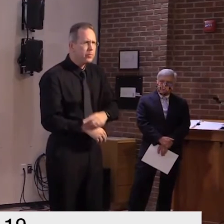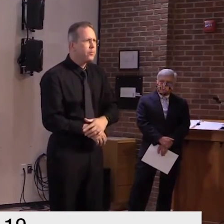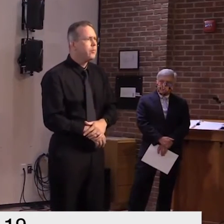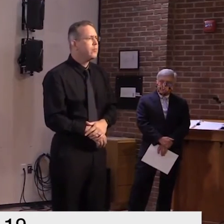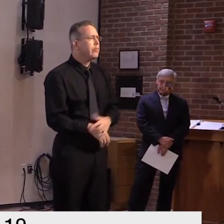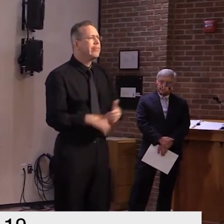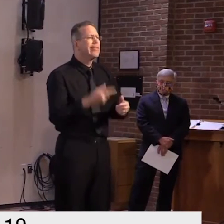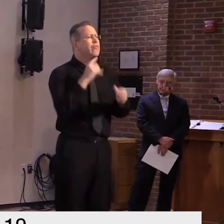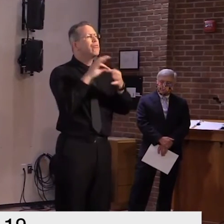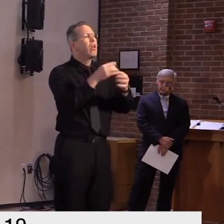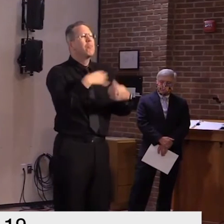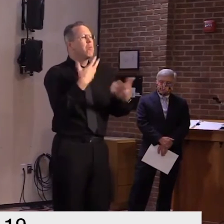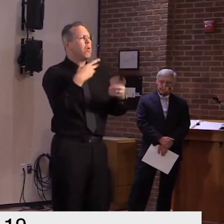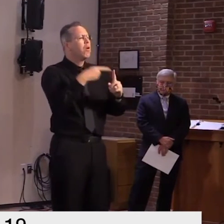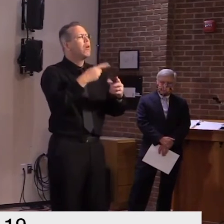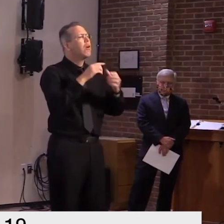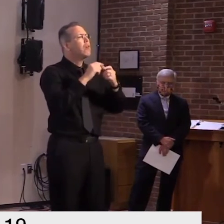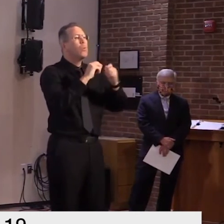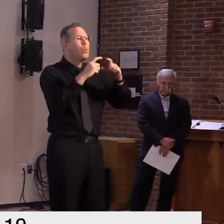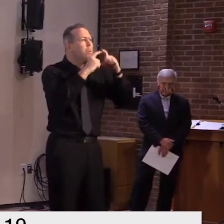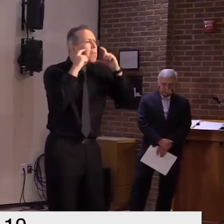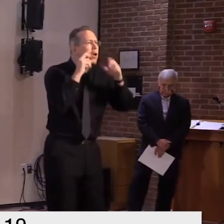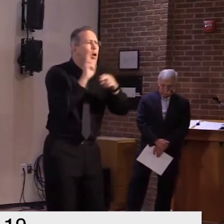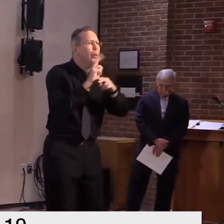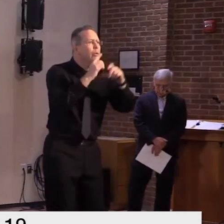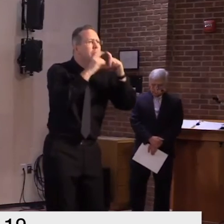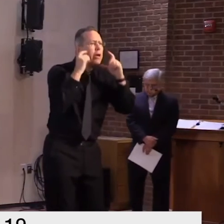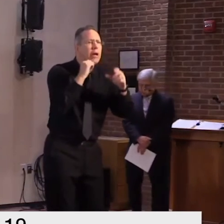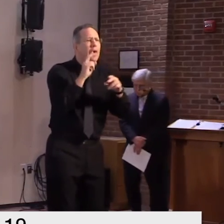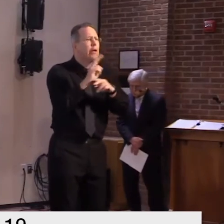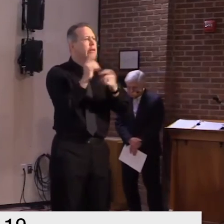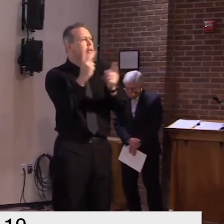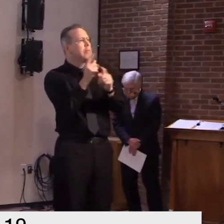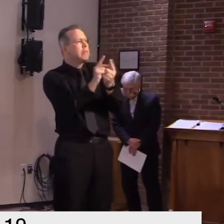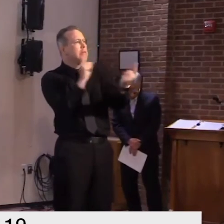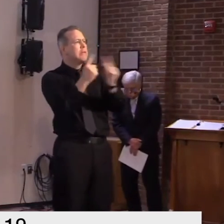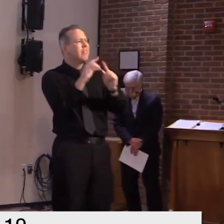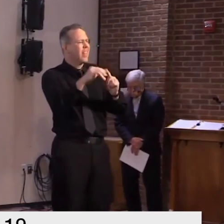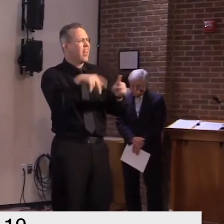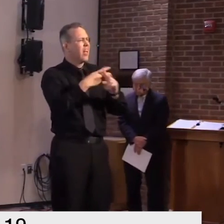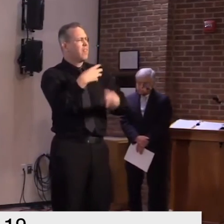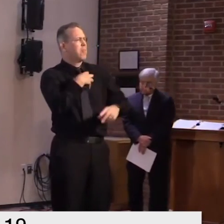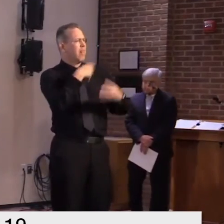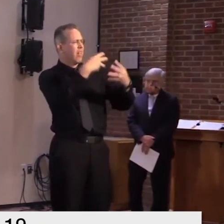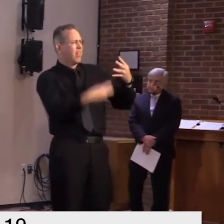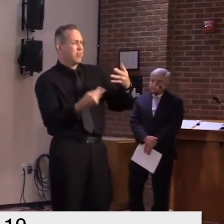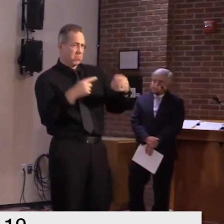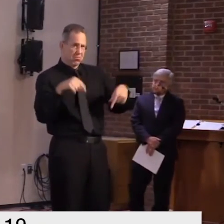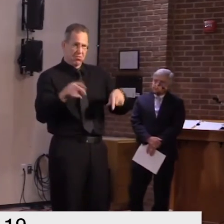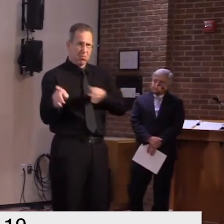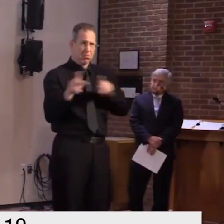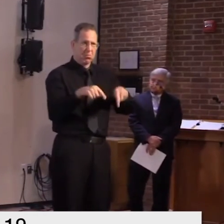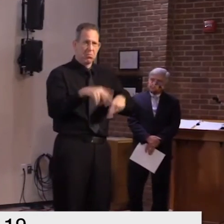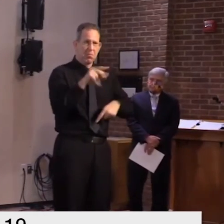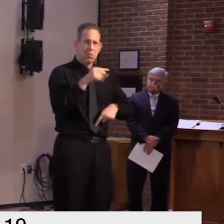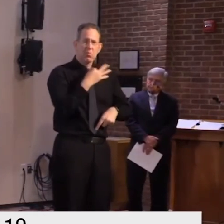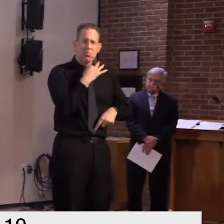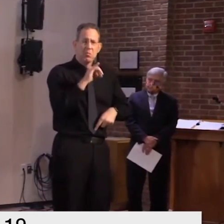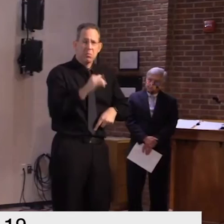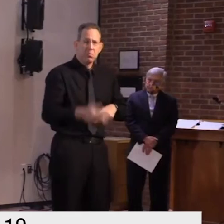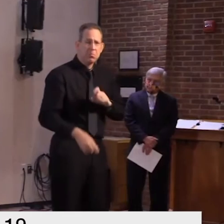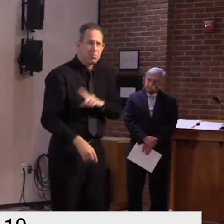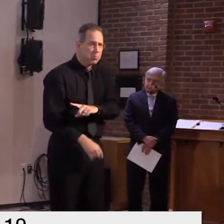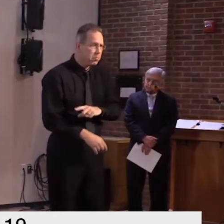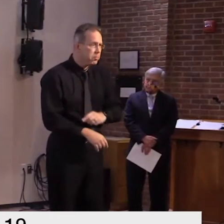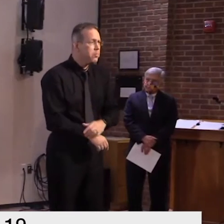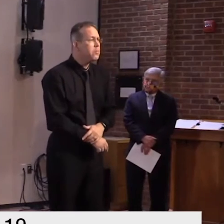curly maybe on the line and could briefly talk to us about that but i'm not personally aware of of the